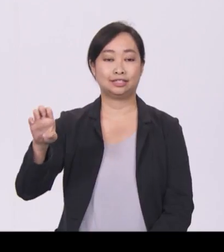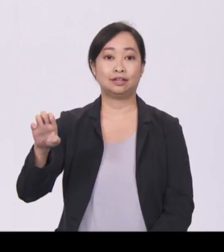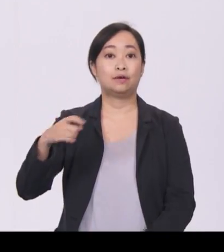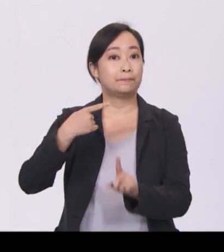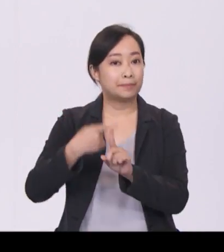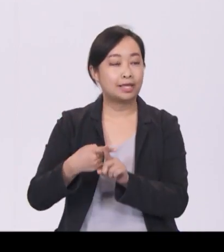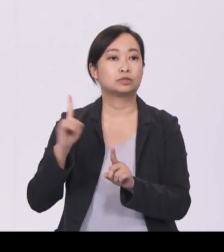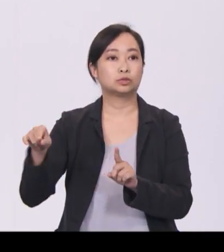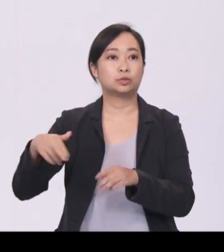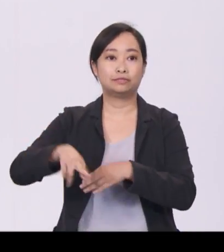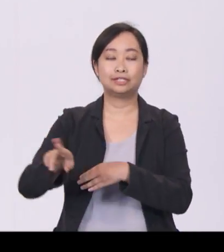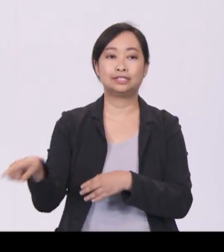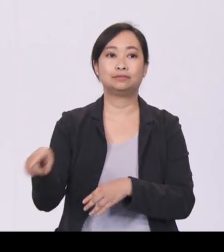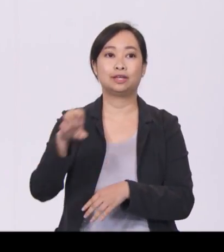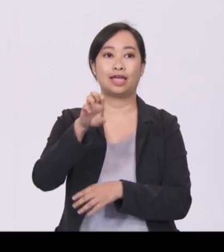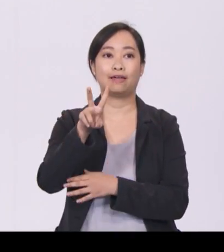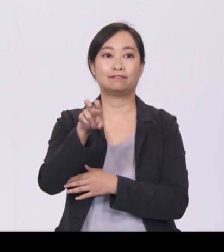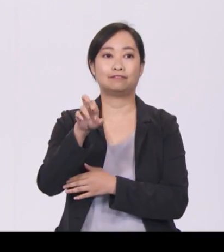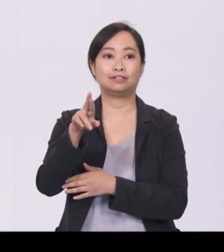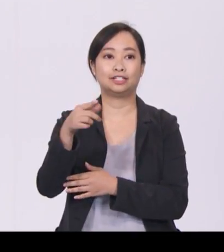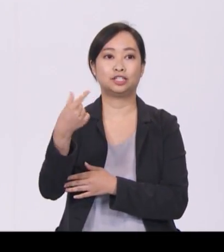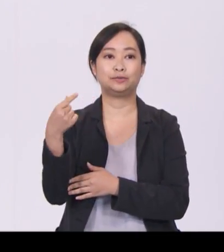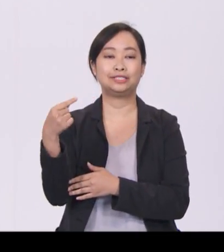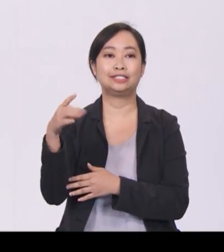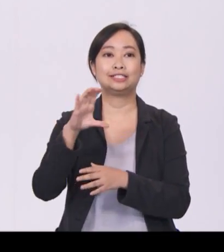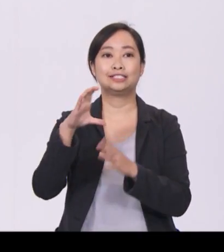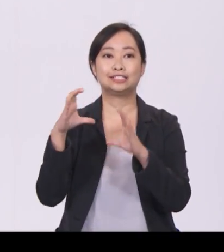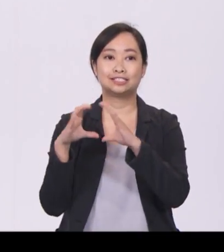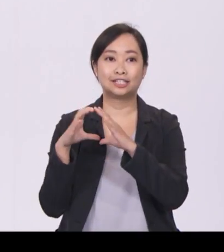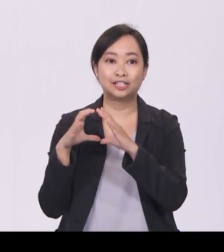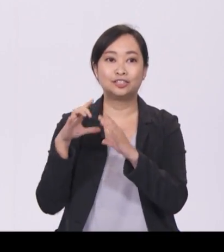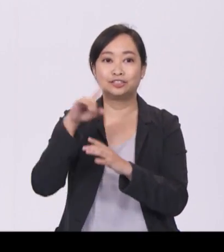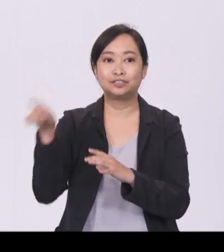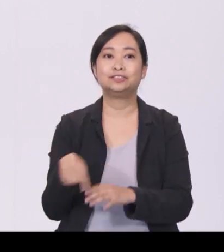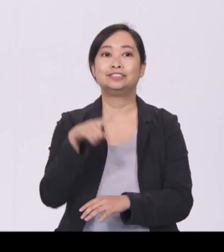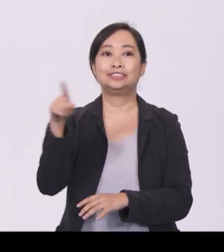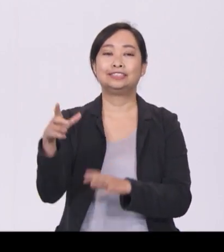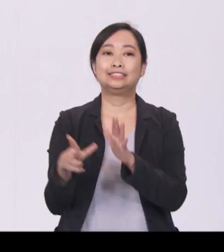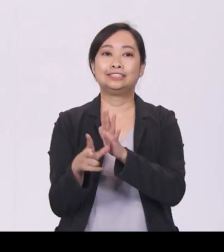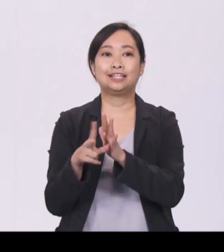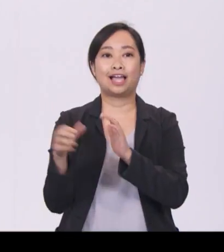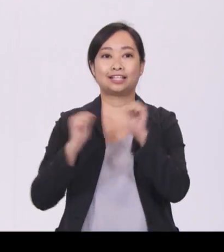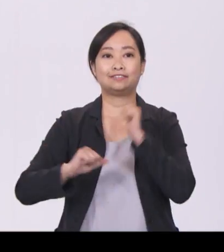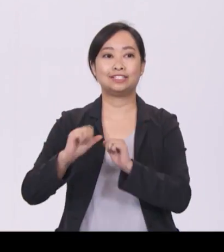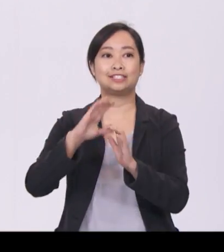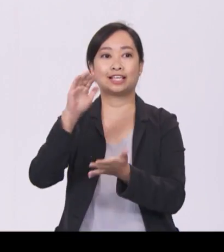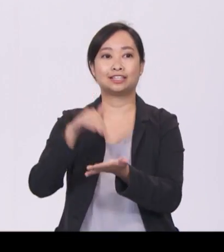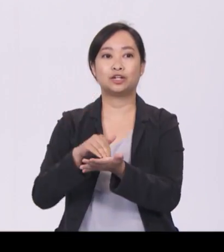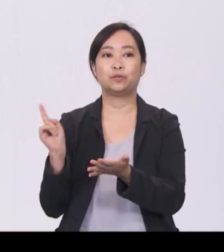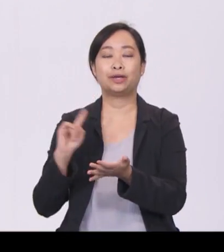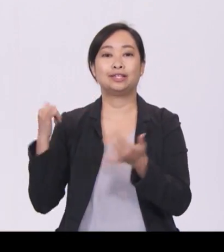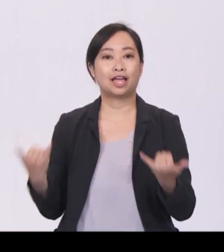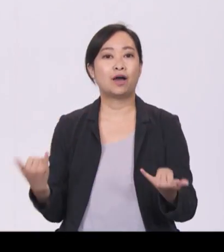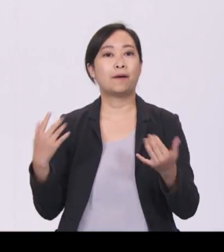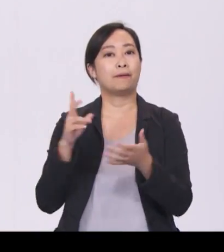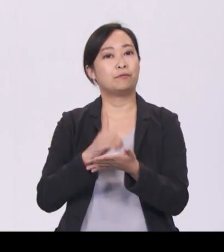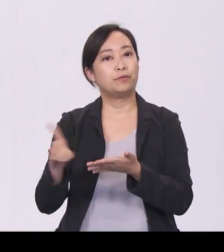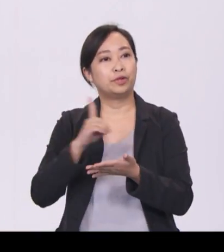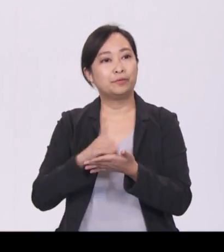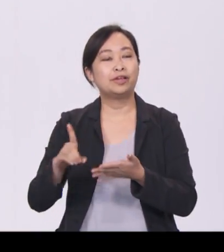where he now participates in weekly exercises and enjoys healthy soups cooked by volunteers. Mr Fox